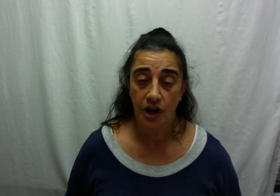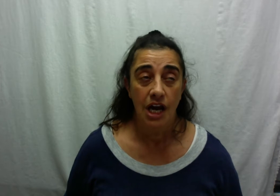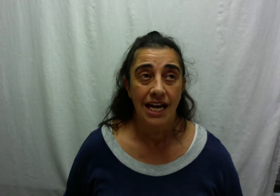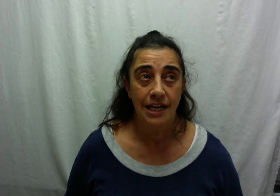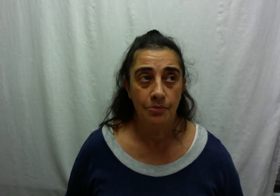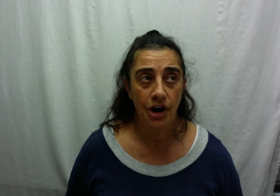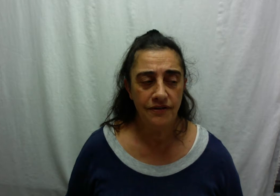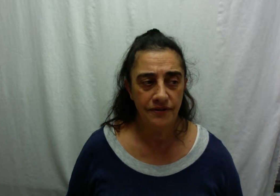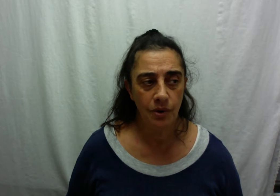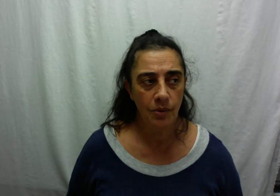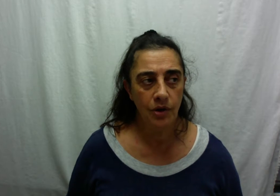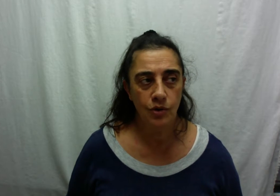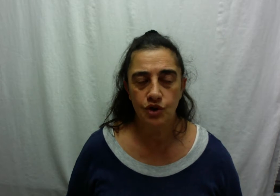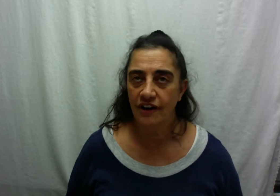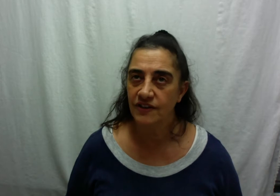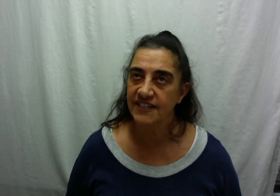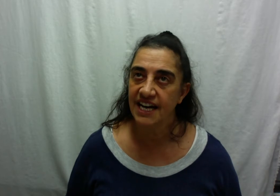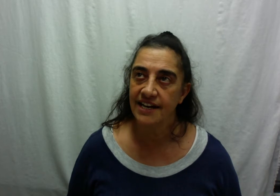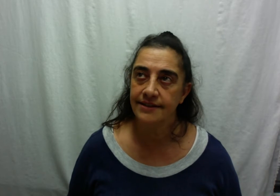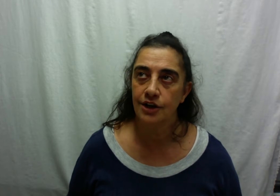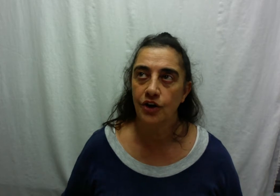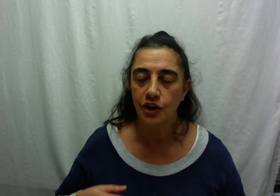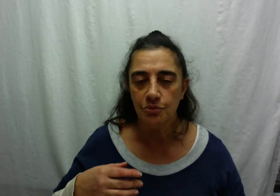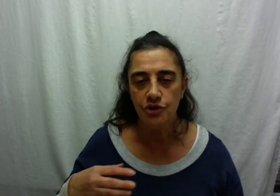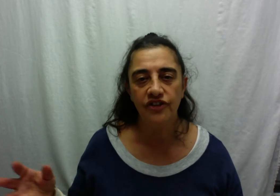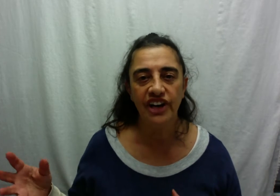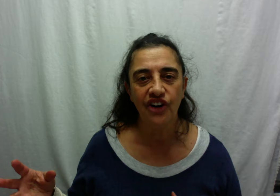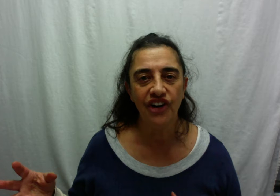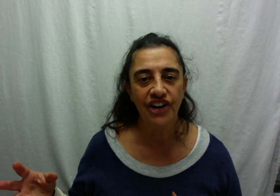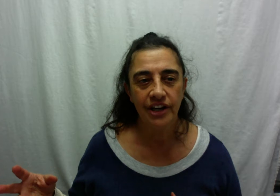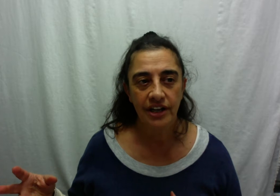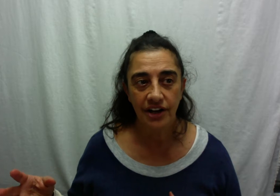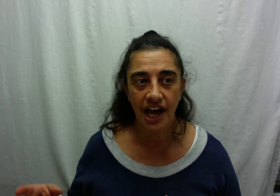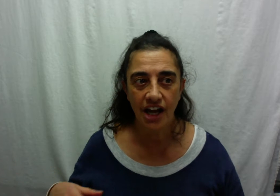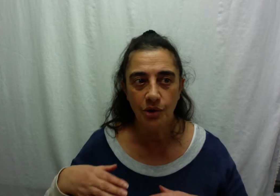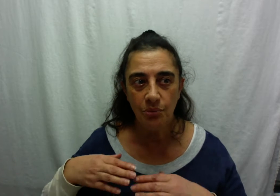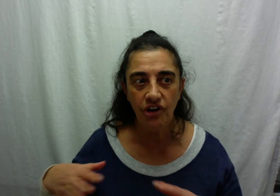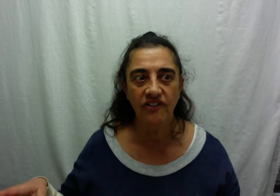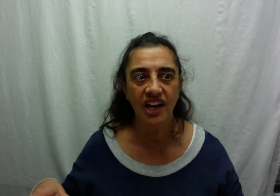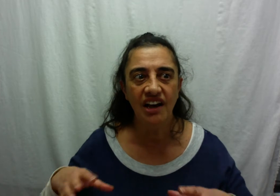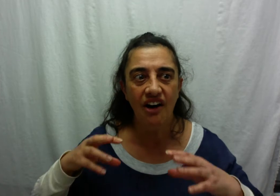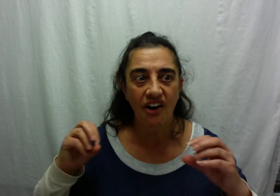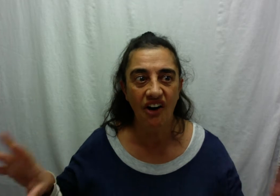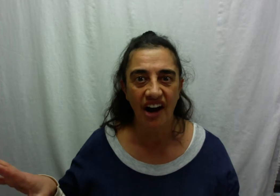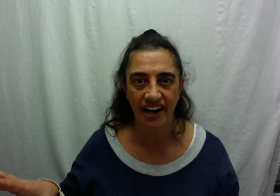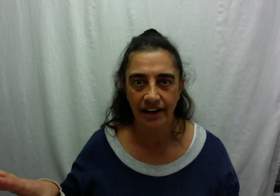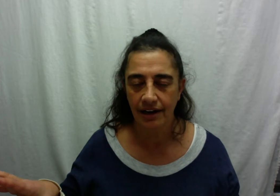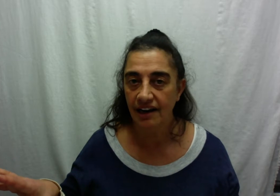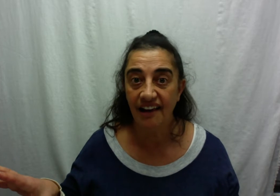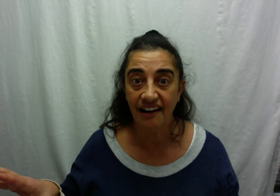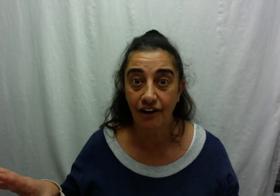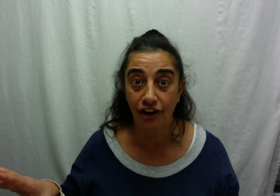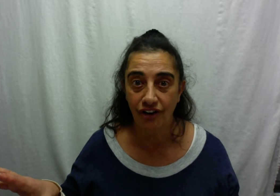they're both what we call travel stars so you're moving on okay you're moving on let it go